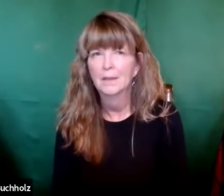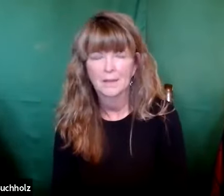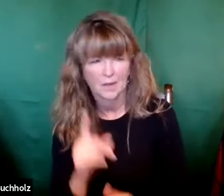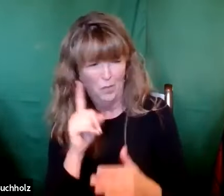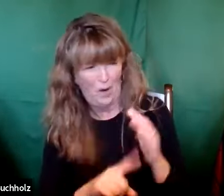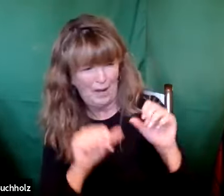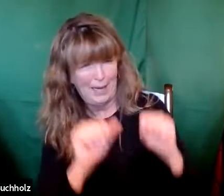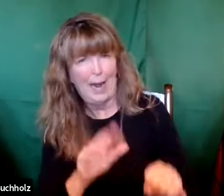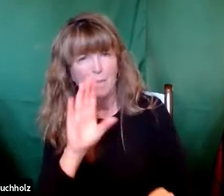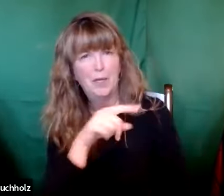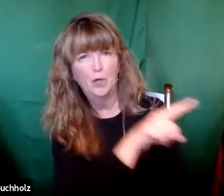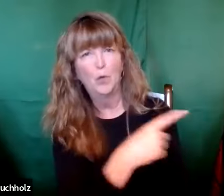and just discount what they had to say.